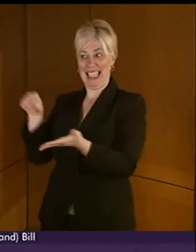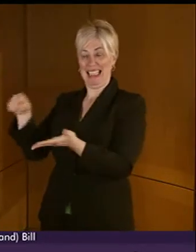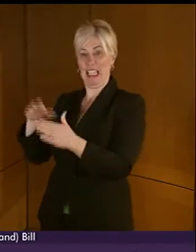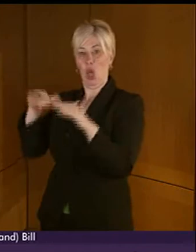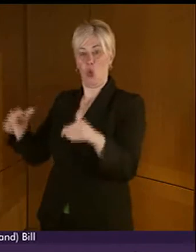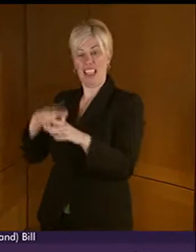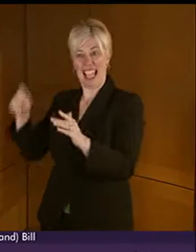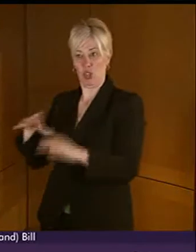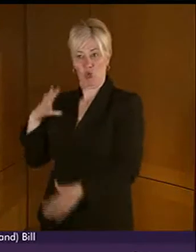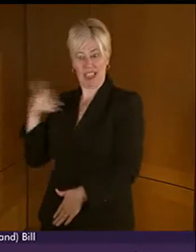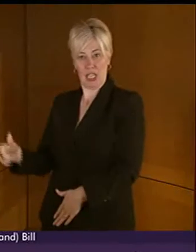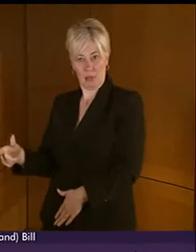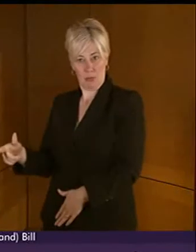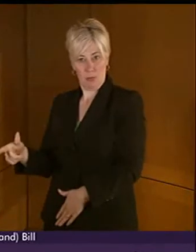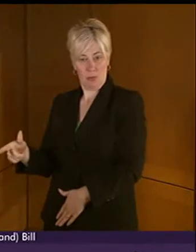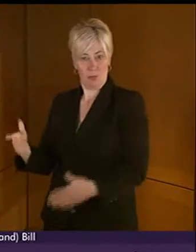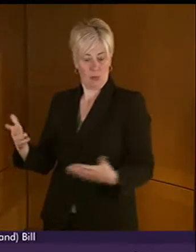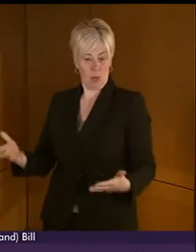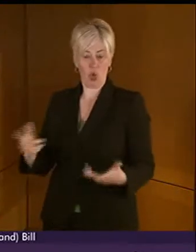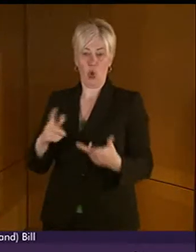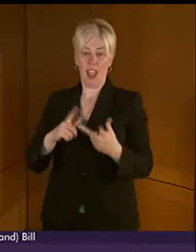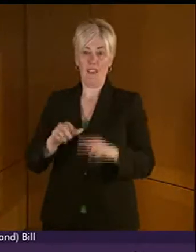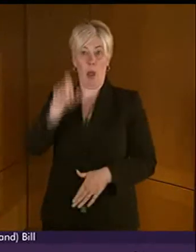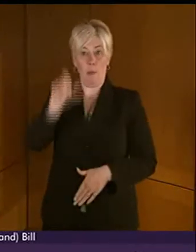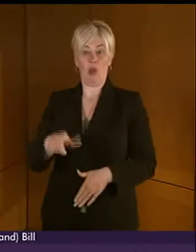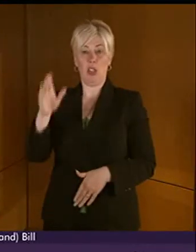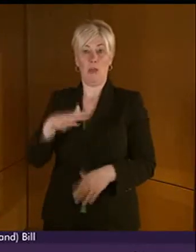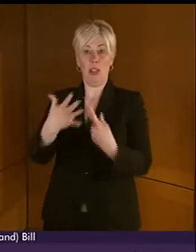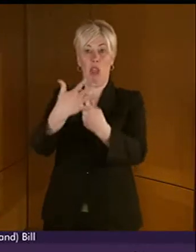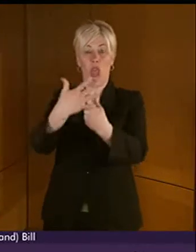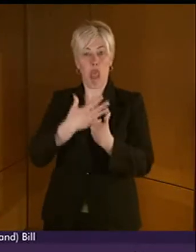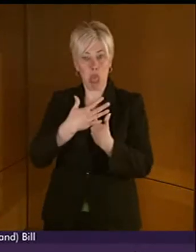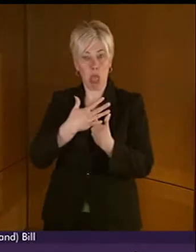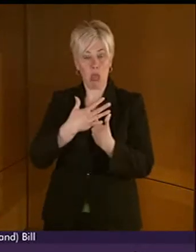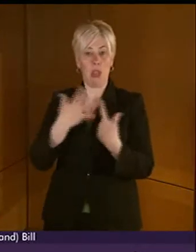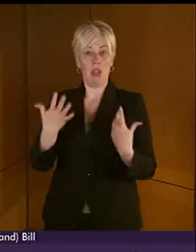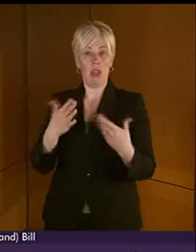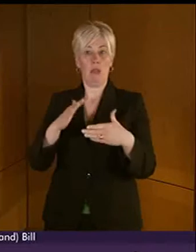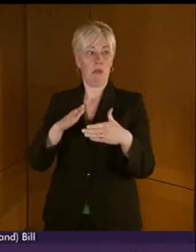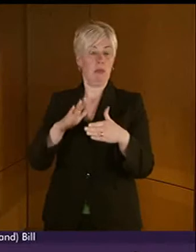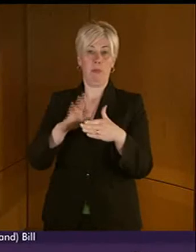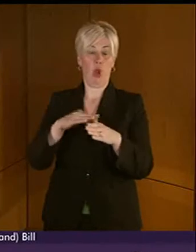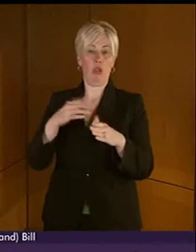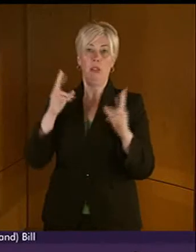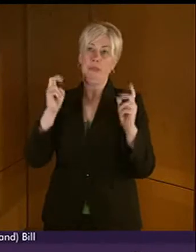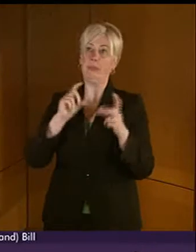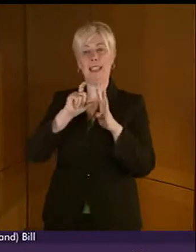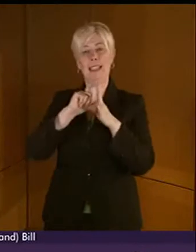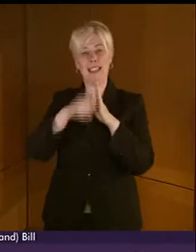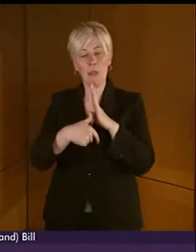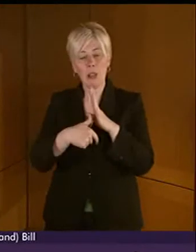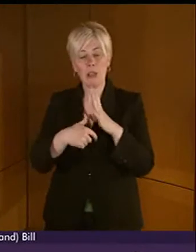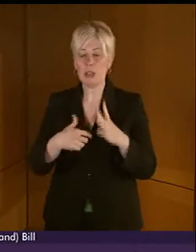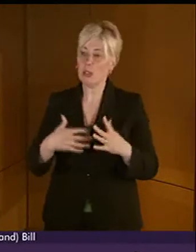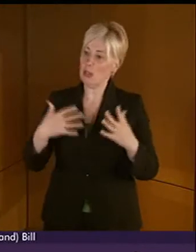question has to be if someone is being discriminated against on the basis of a disability, if